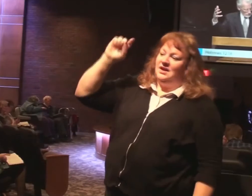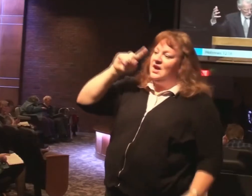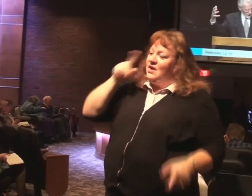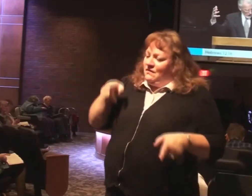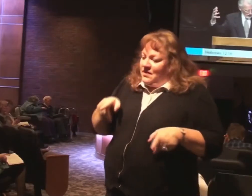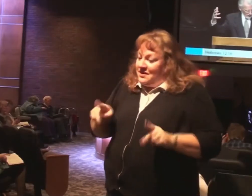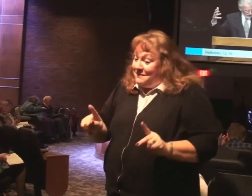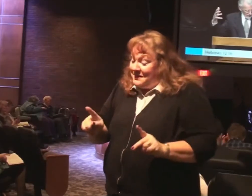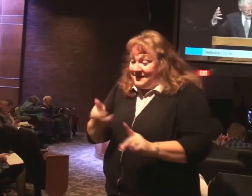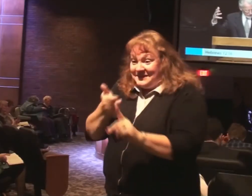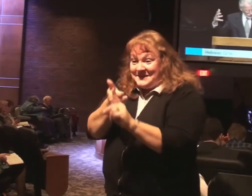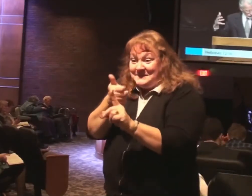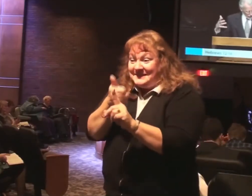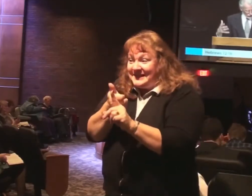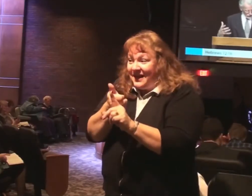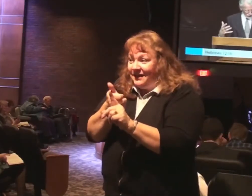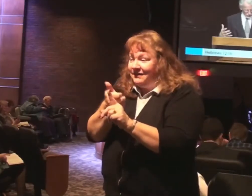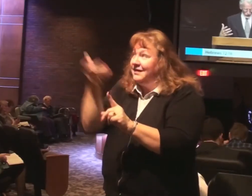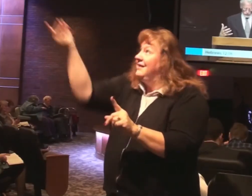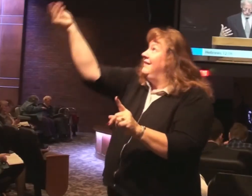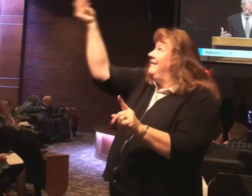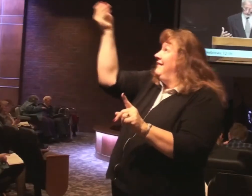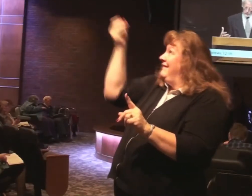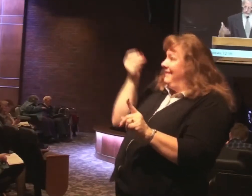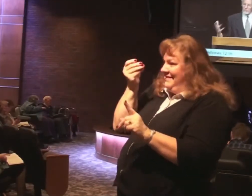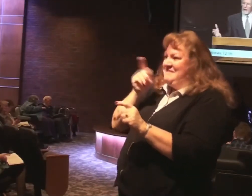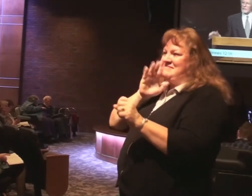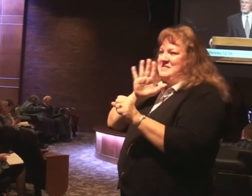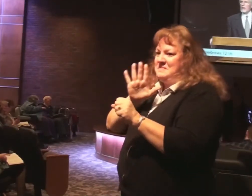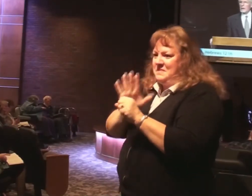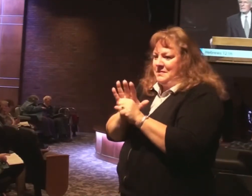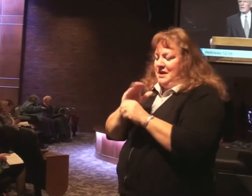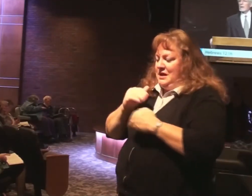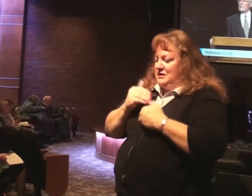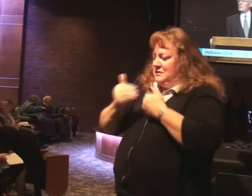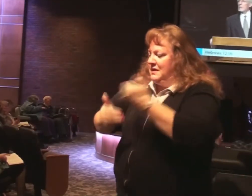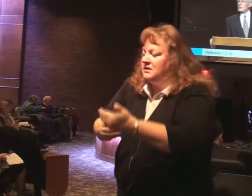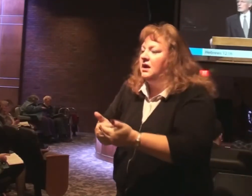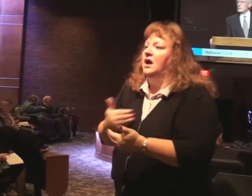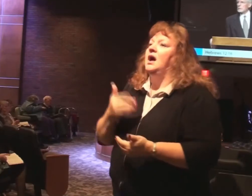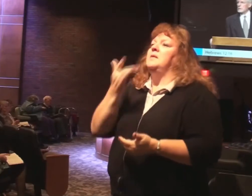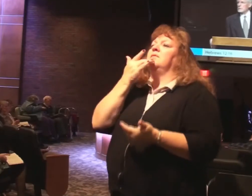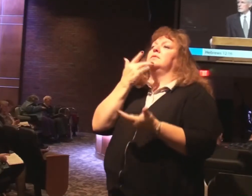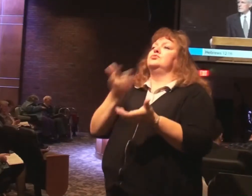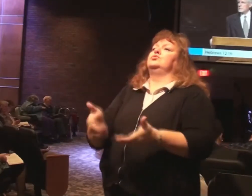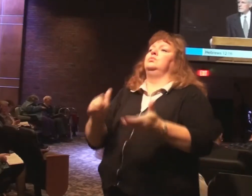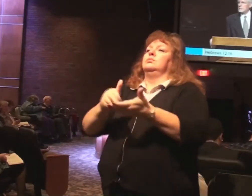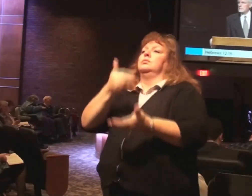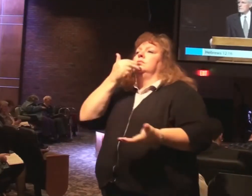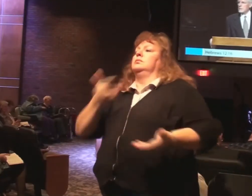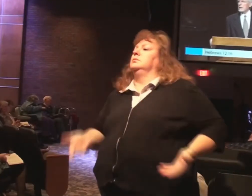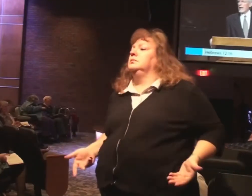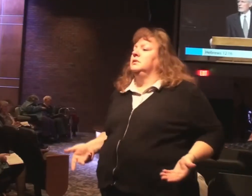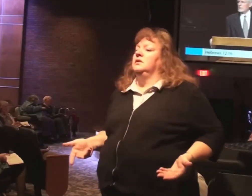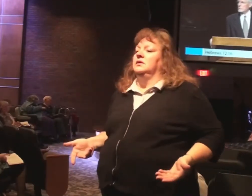being entrusted with those promises to pass them on. I would rather have a bowl of soup. You can have them.